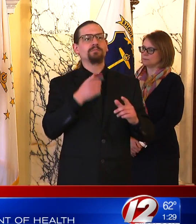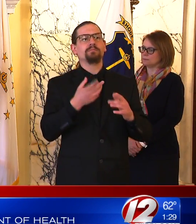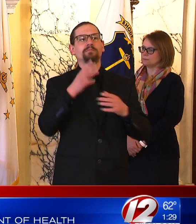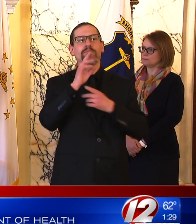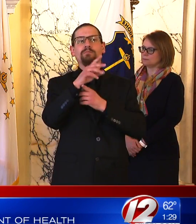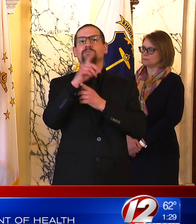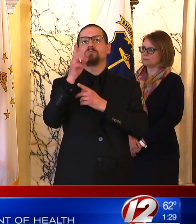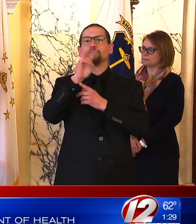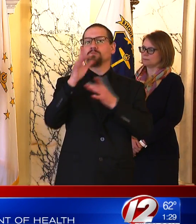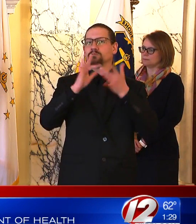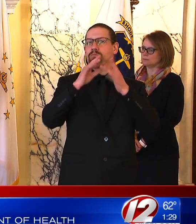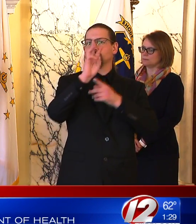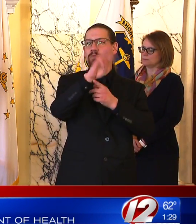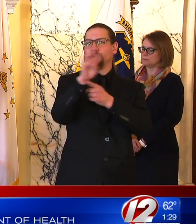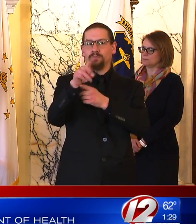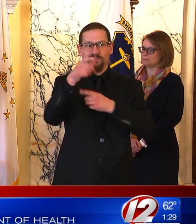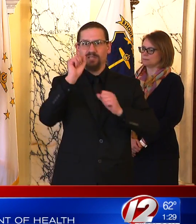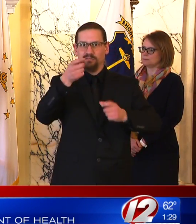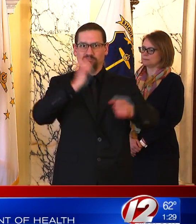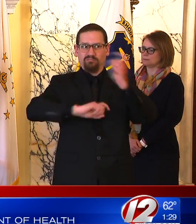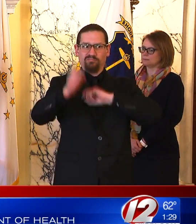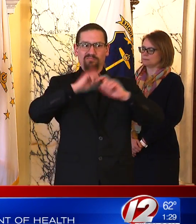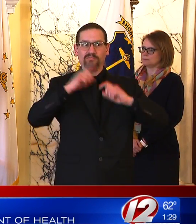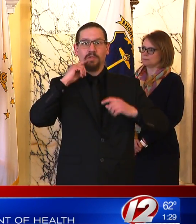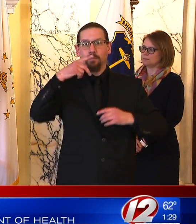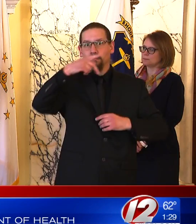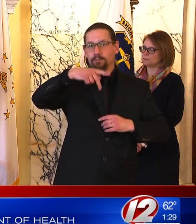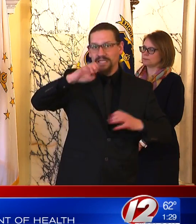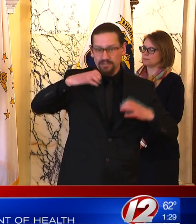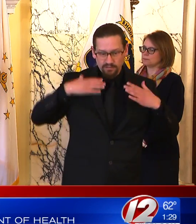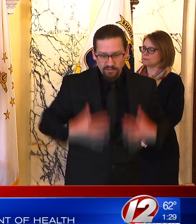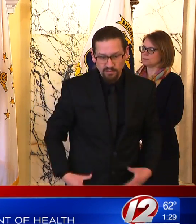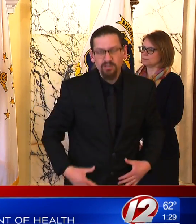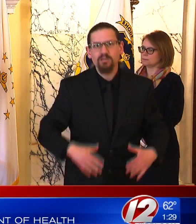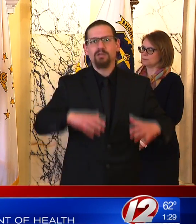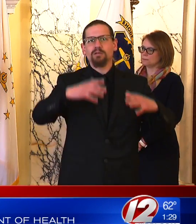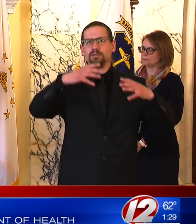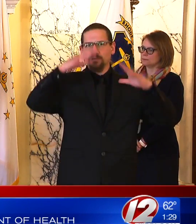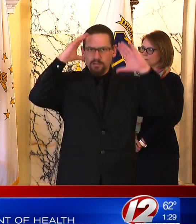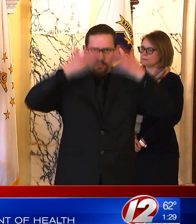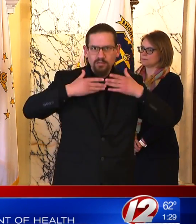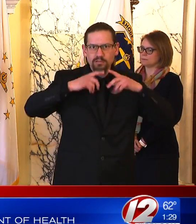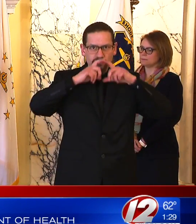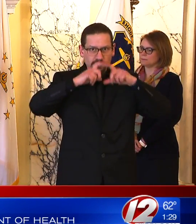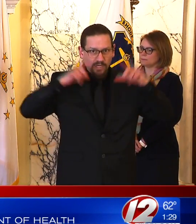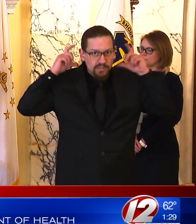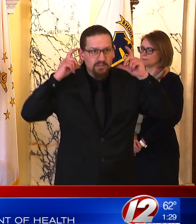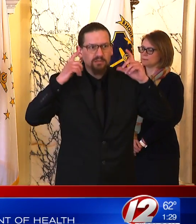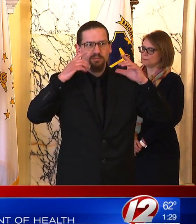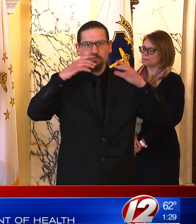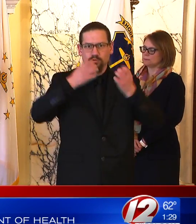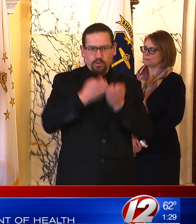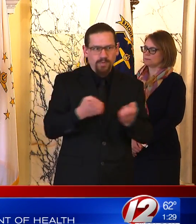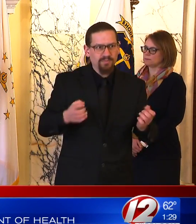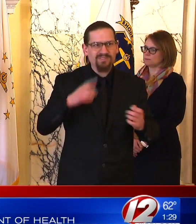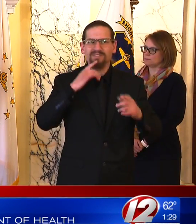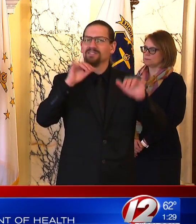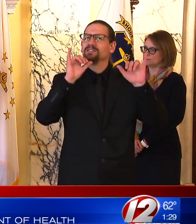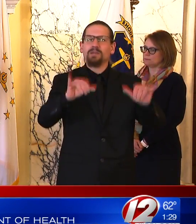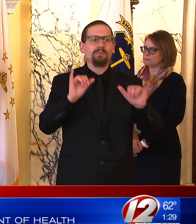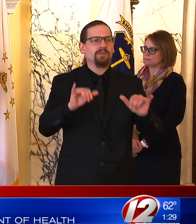laboratory or personal protective equipment supplies that you want to make available through donation.